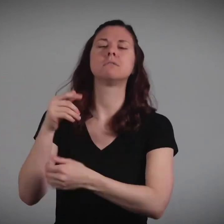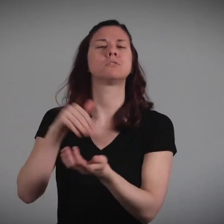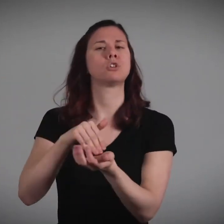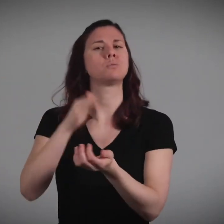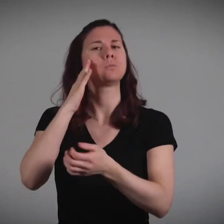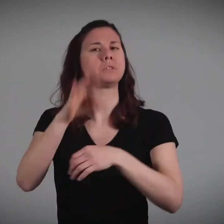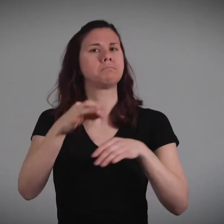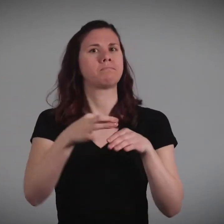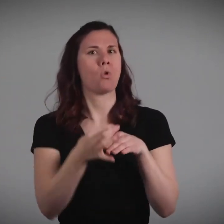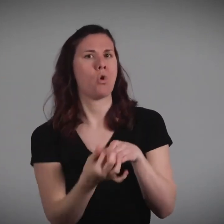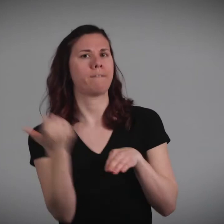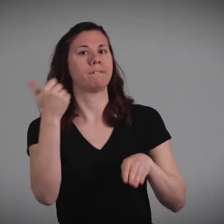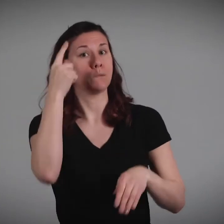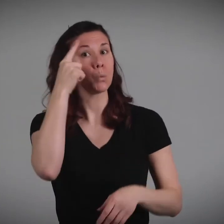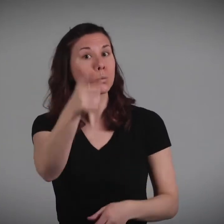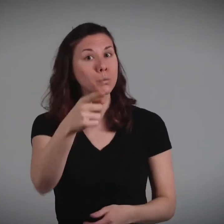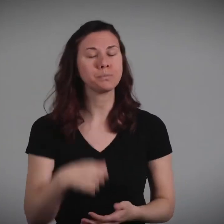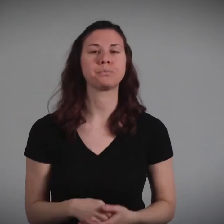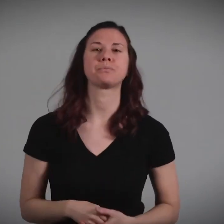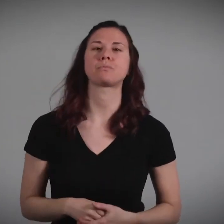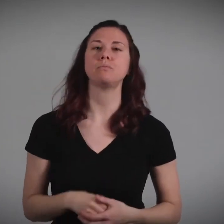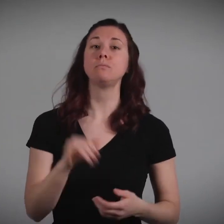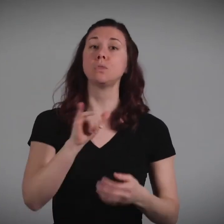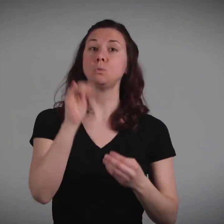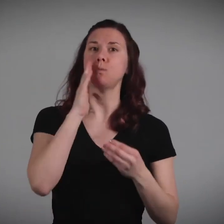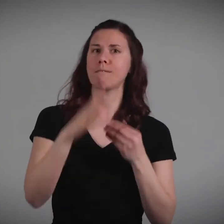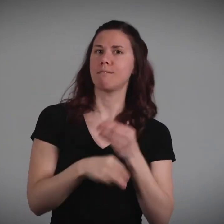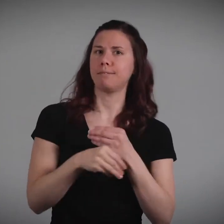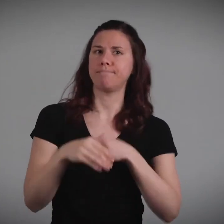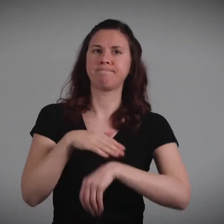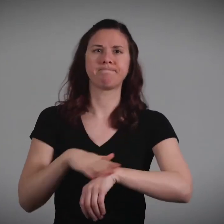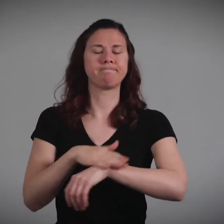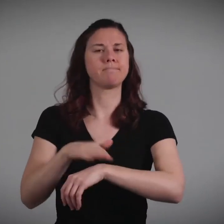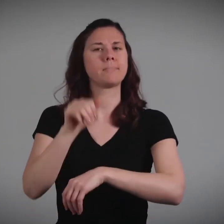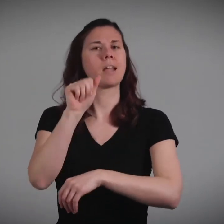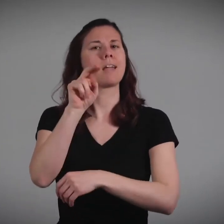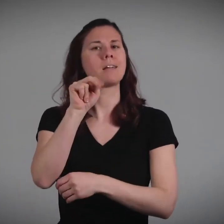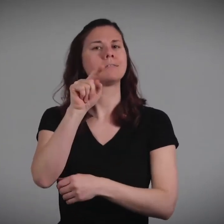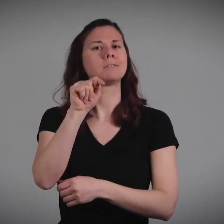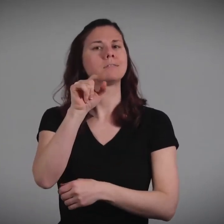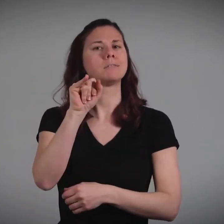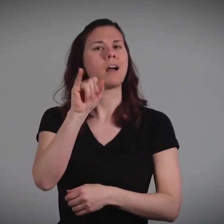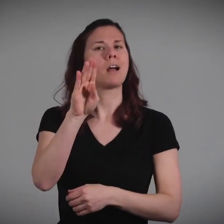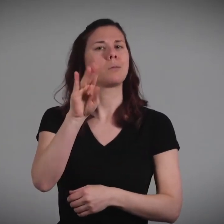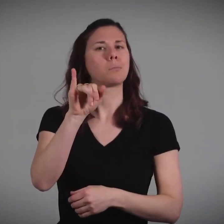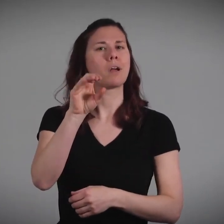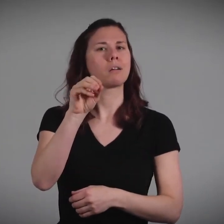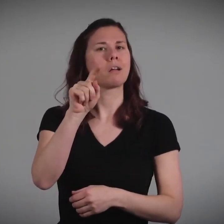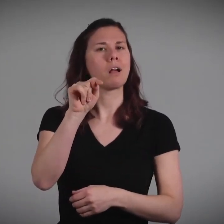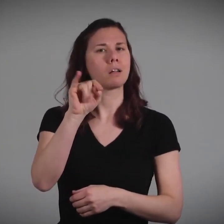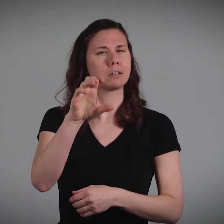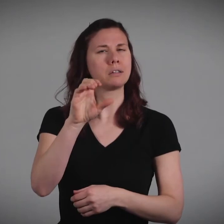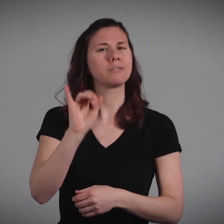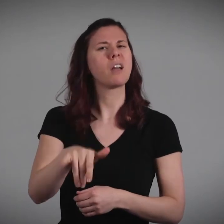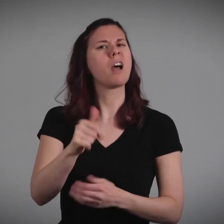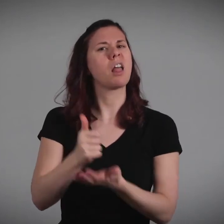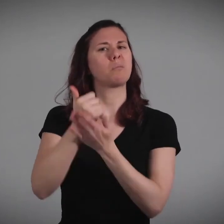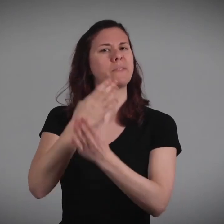for the stitches on the top of your skin to be removed. You'll have antibiotic ointment applied to the cut to help prevent